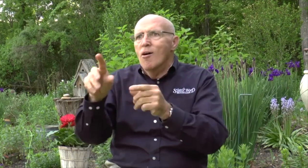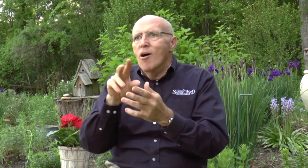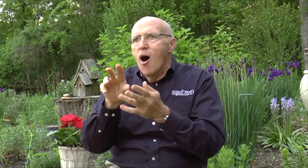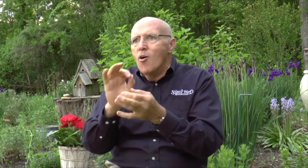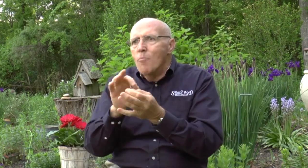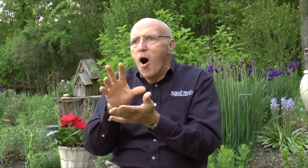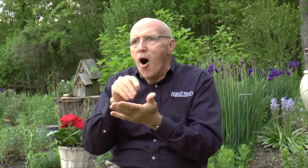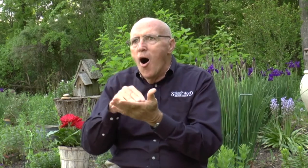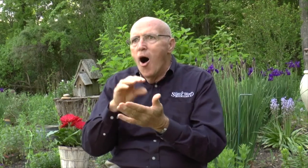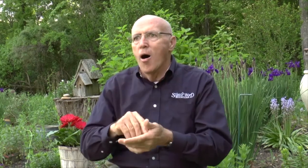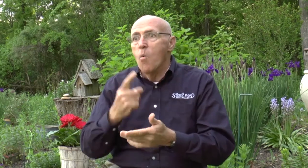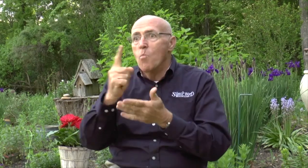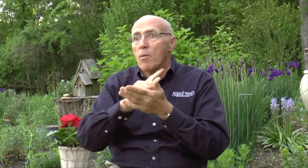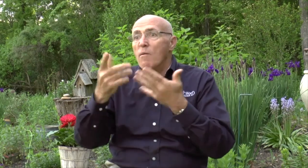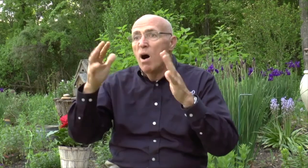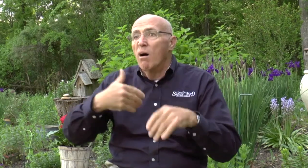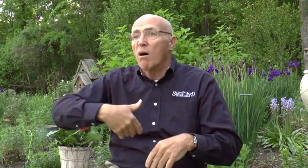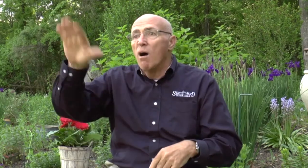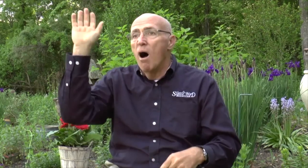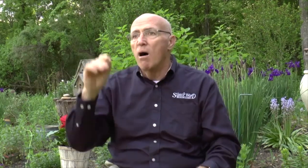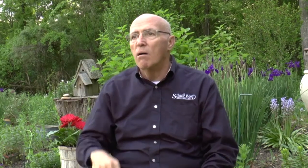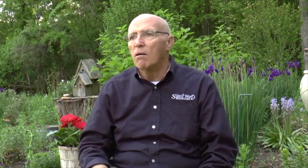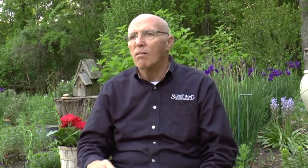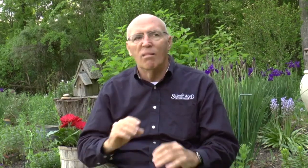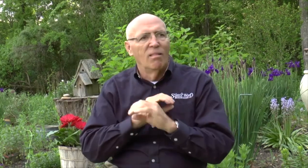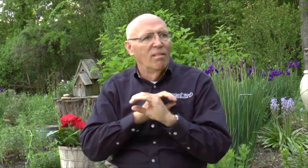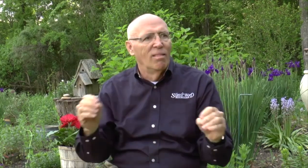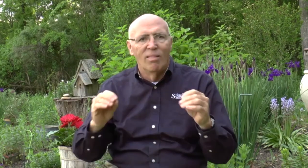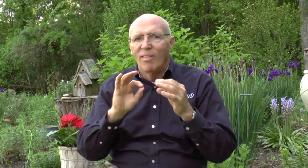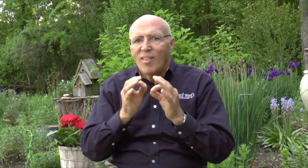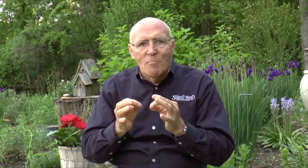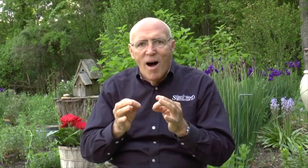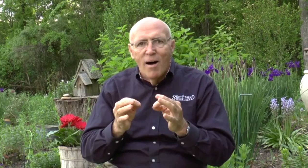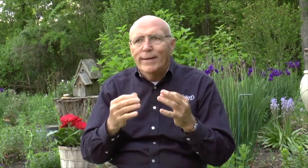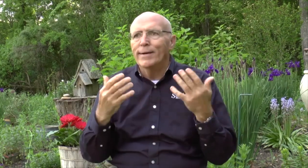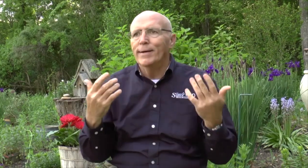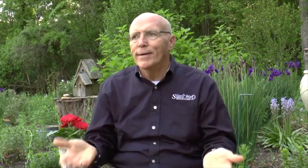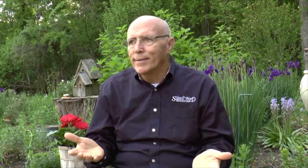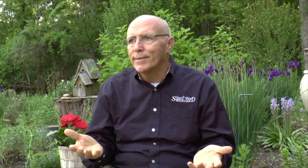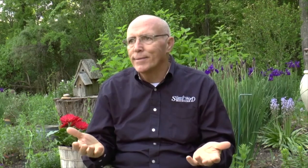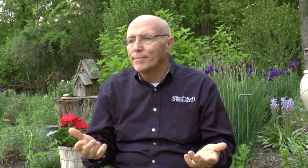revival meetings and learned and learned. I was trying to learn everything I could. After that week, they were gone. And I was back to nothing. No interpreter.